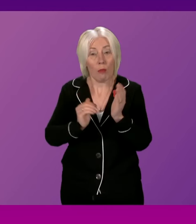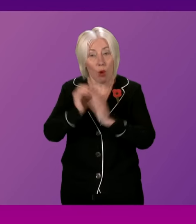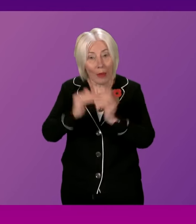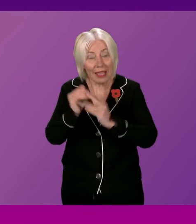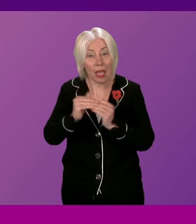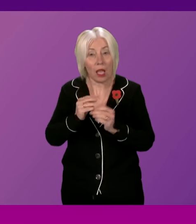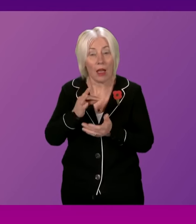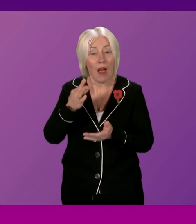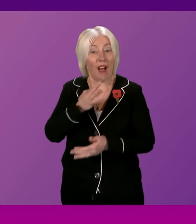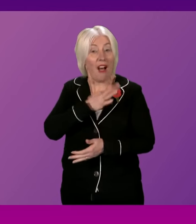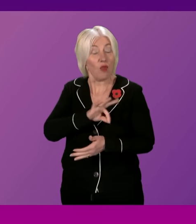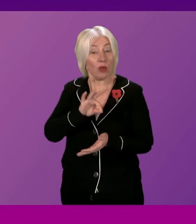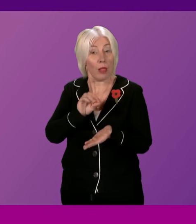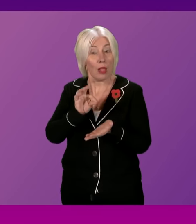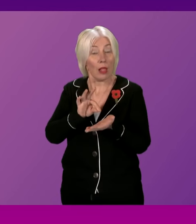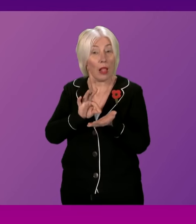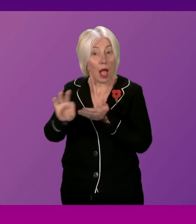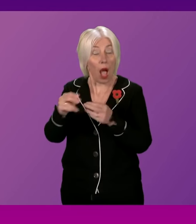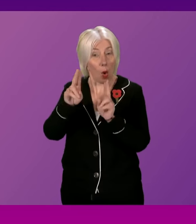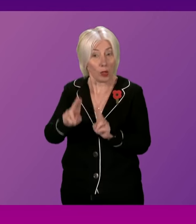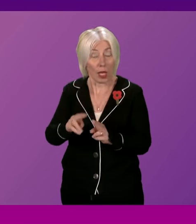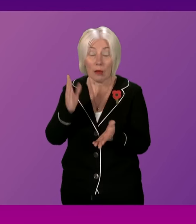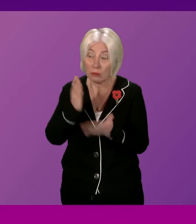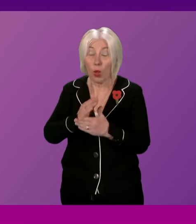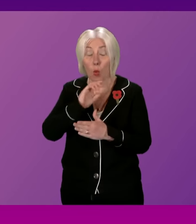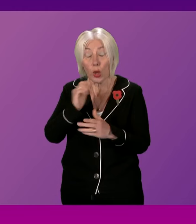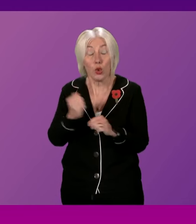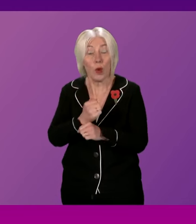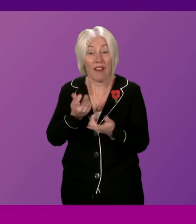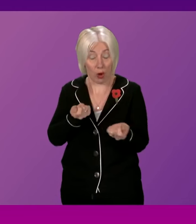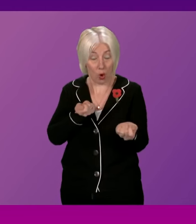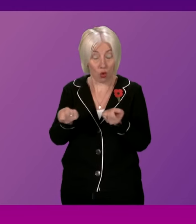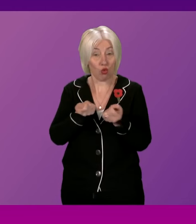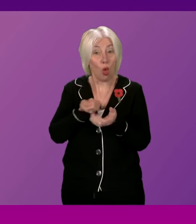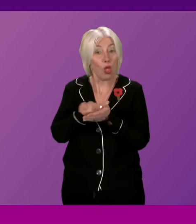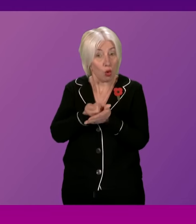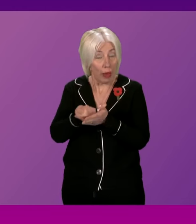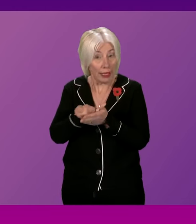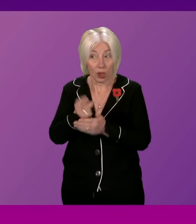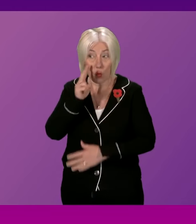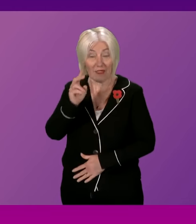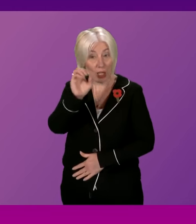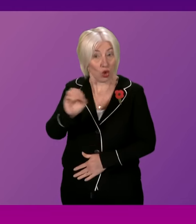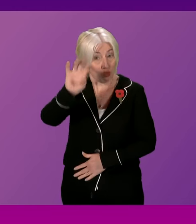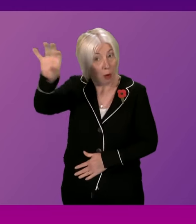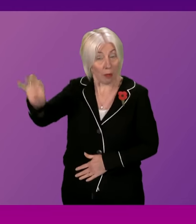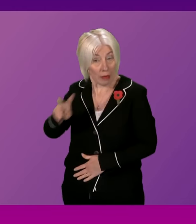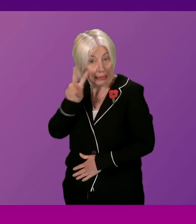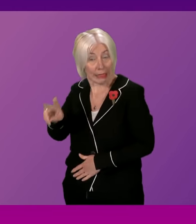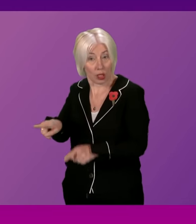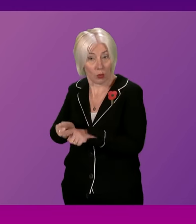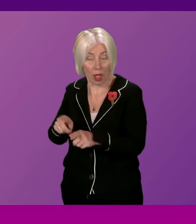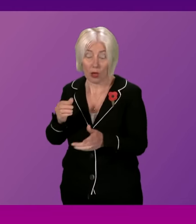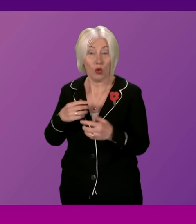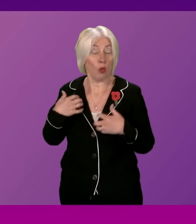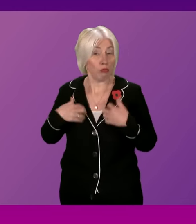will do so in places that do have rent controls. We've seen that, in fact, in Europe. So we're keen to engage with everybody in relation